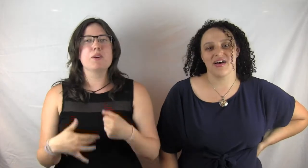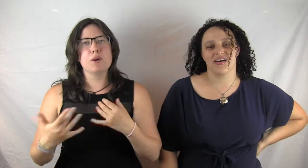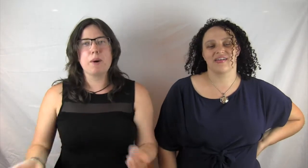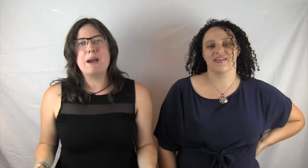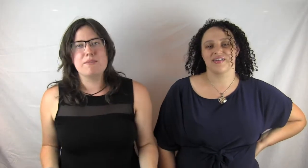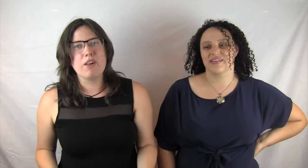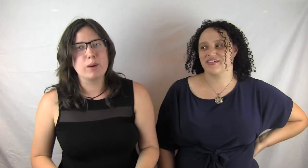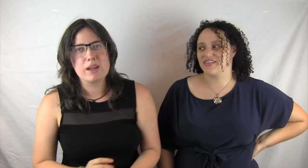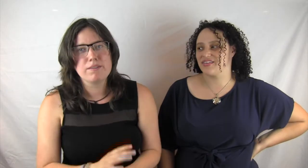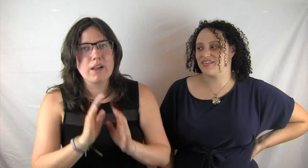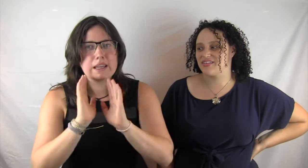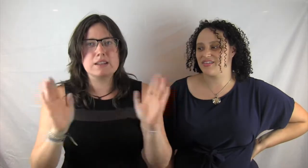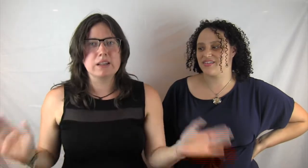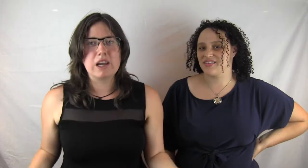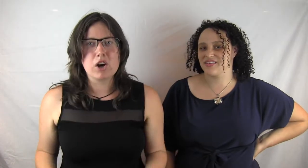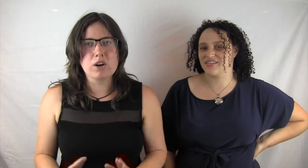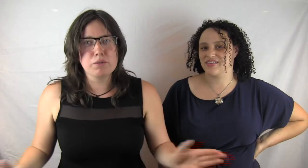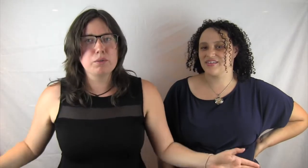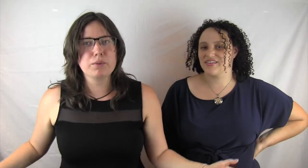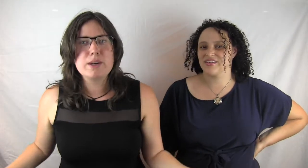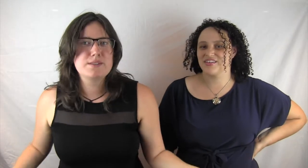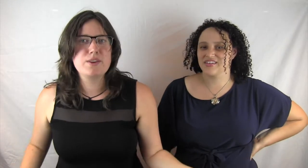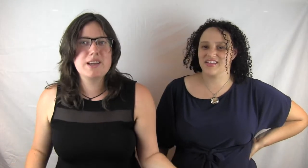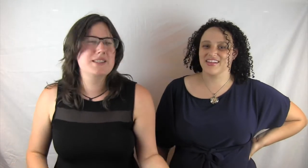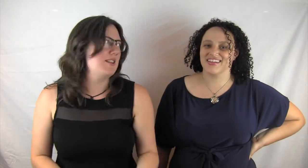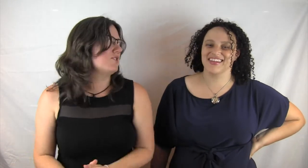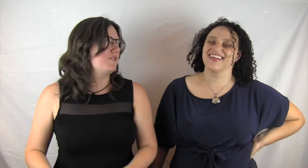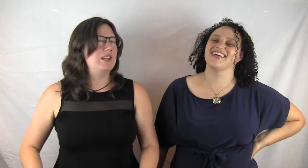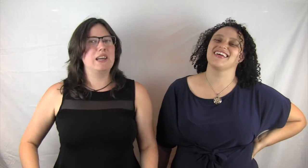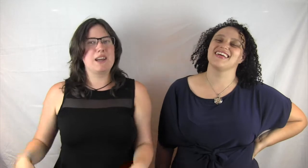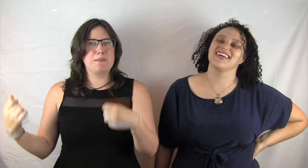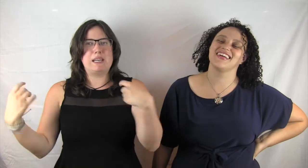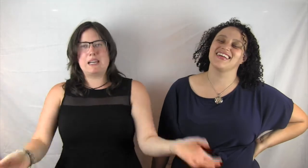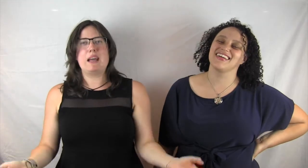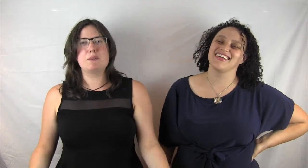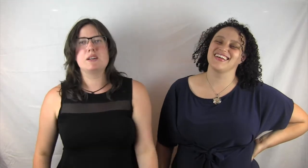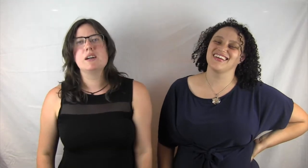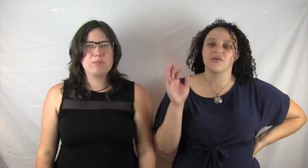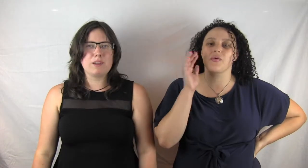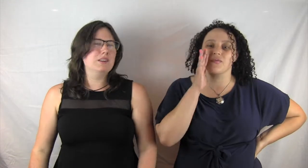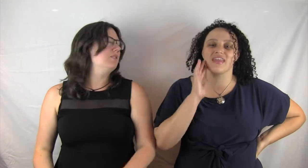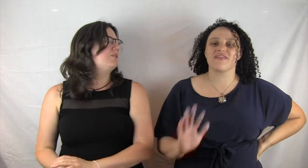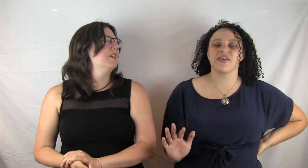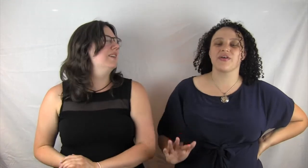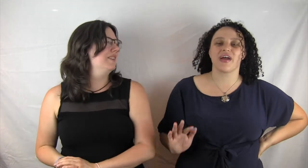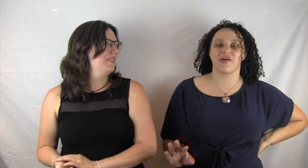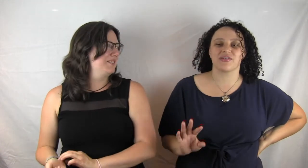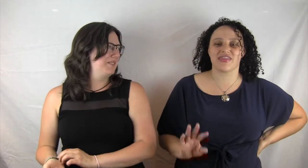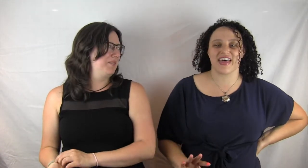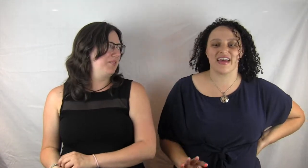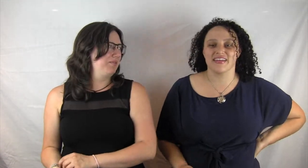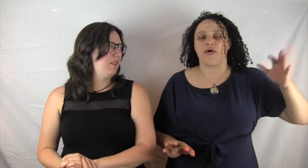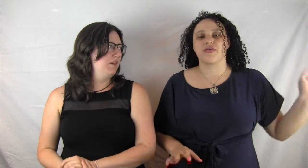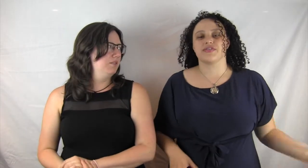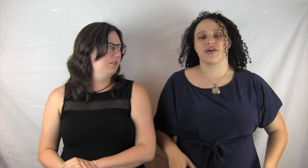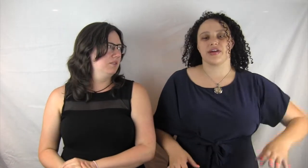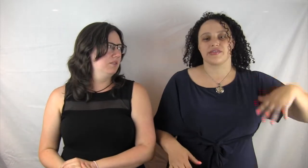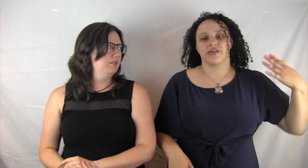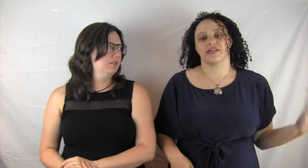I don't know why I'm falling into like a carnival voice for this. I just feel like I'm like an announcer. So they figure out that the Fallen Star has created